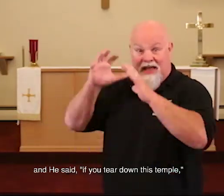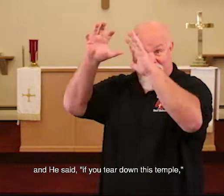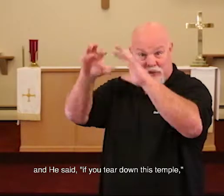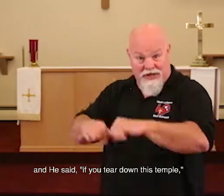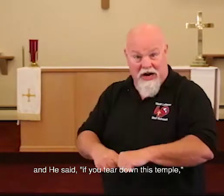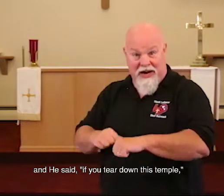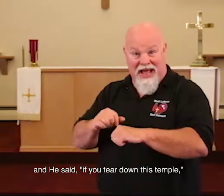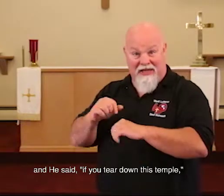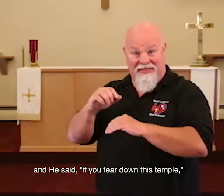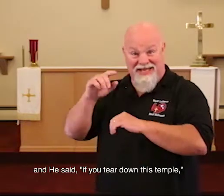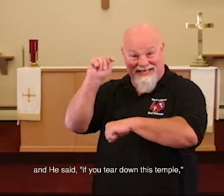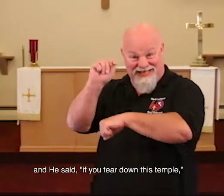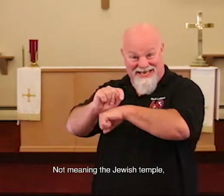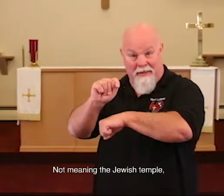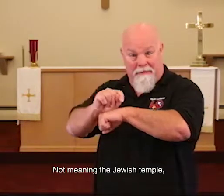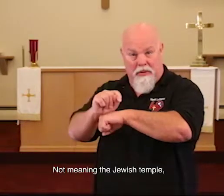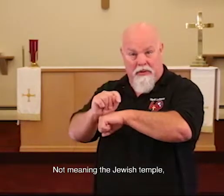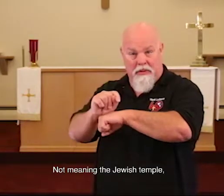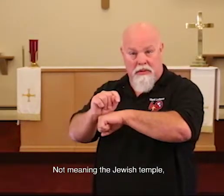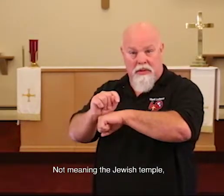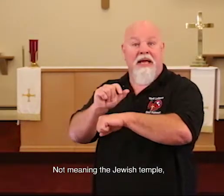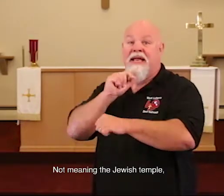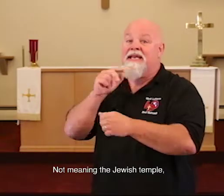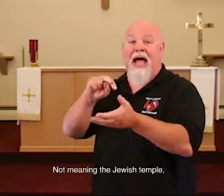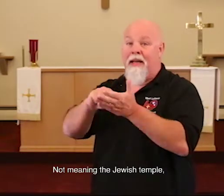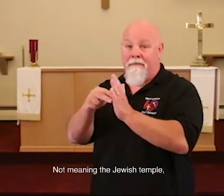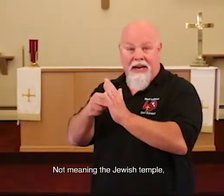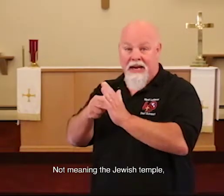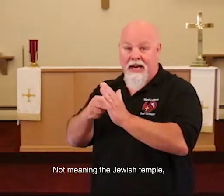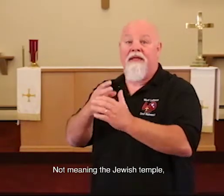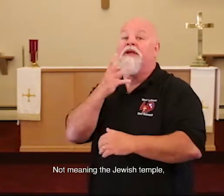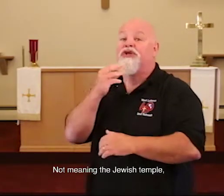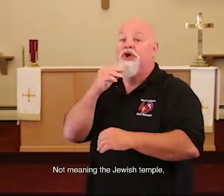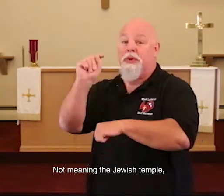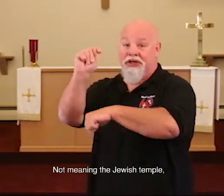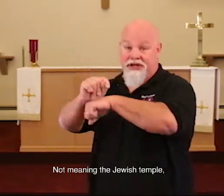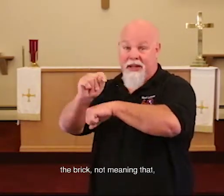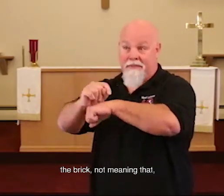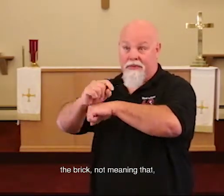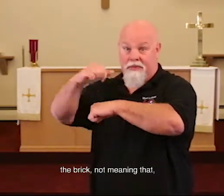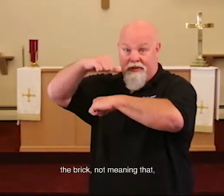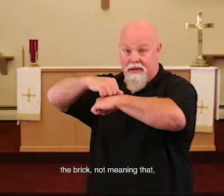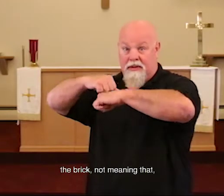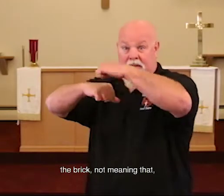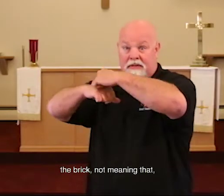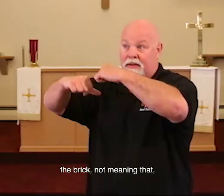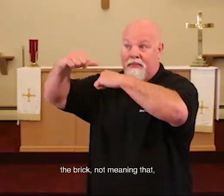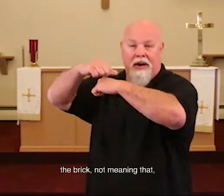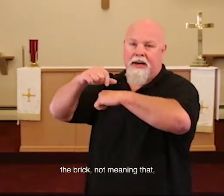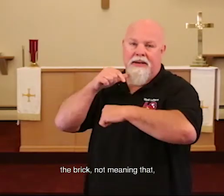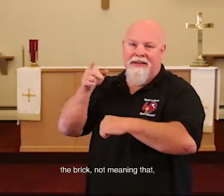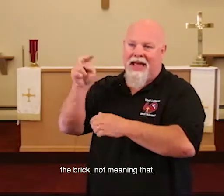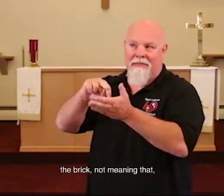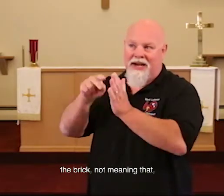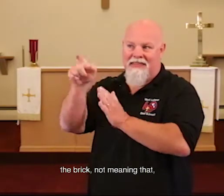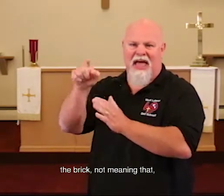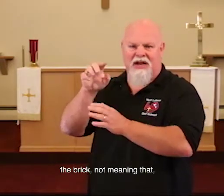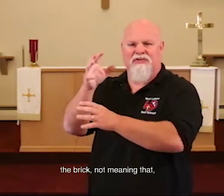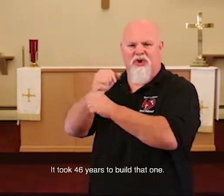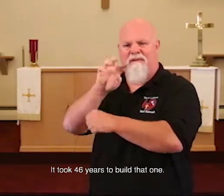If you tear down this temple, not meaning the Jewish temple, the brick, not meaning that it took